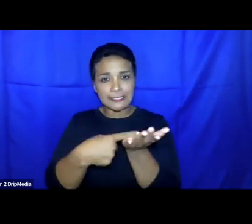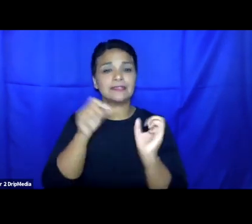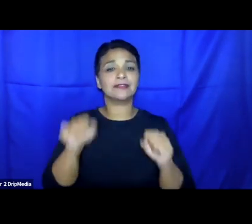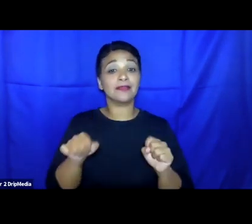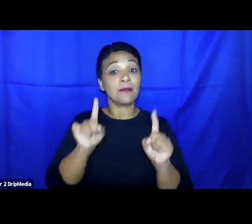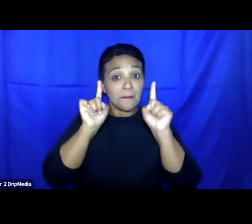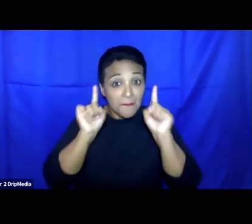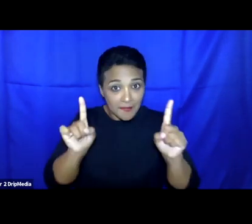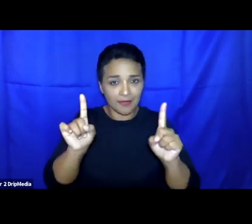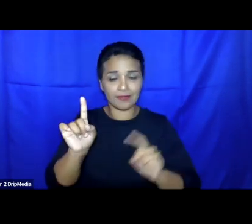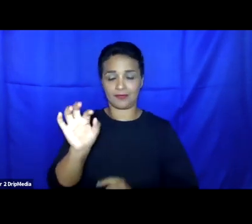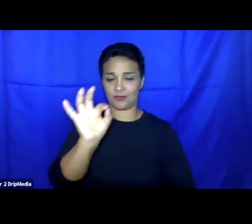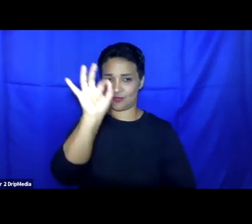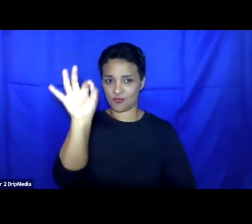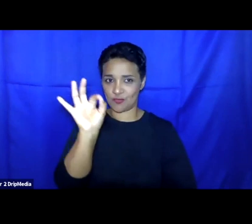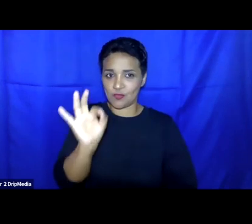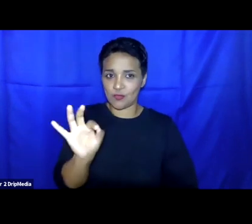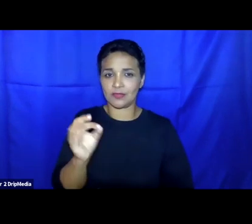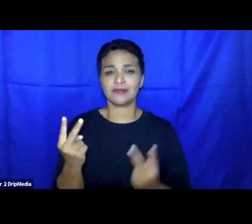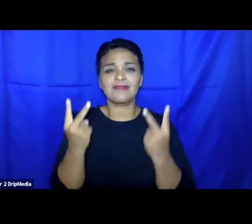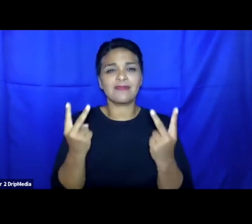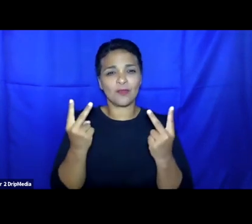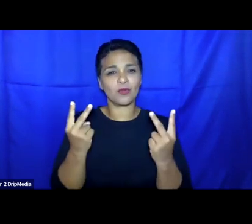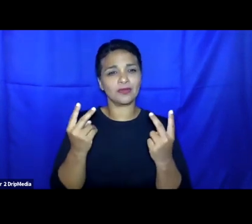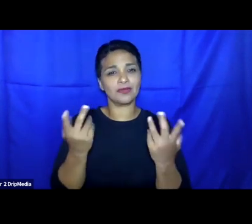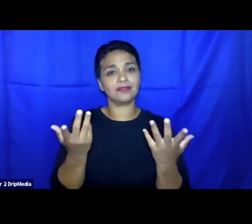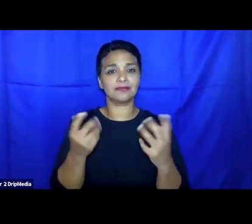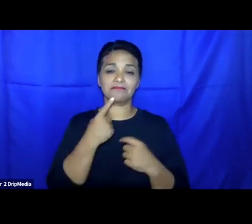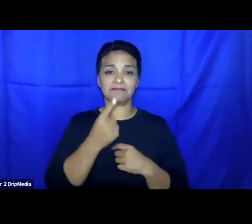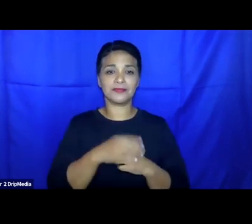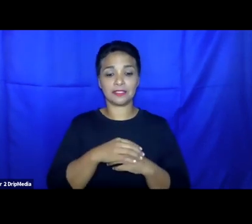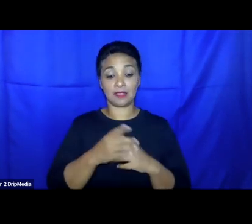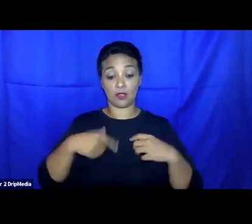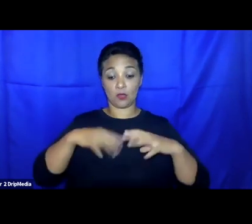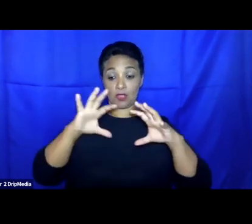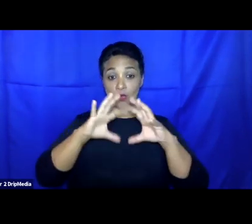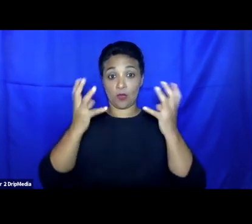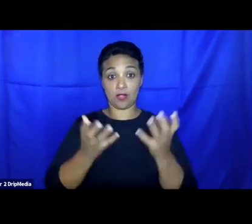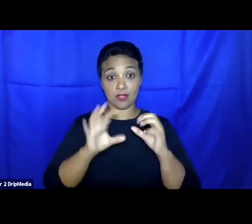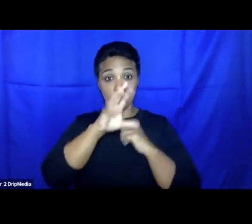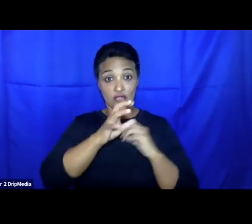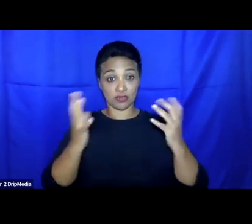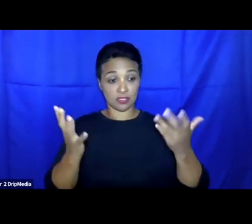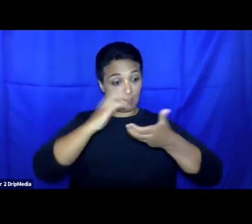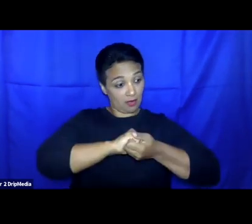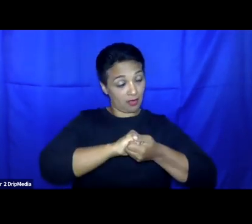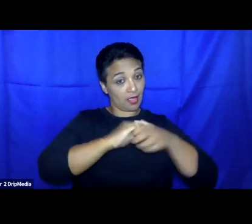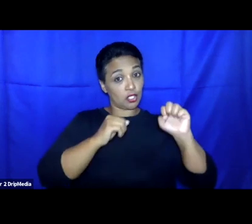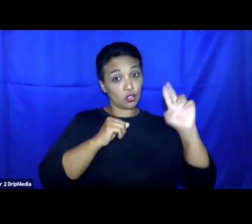this path dependence, let's say, approach towards containment can be broken. The